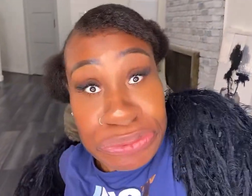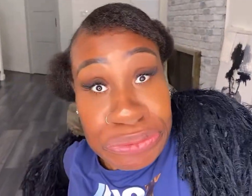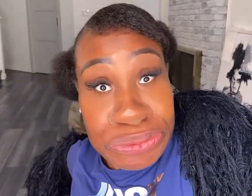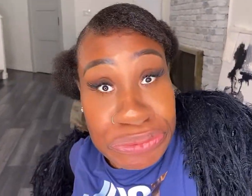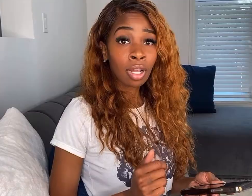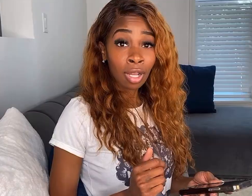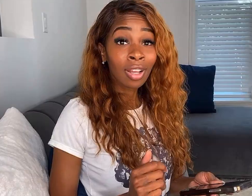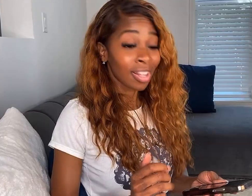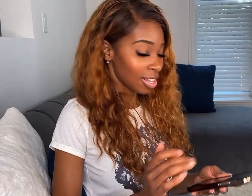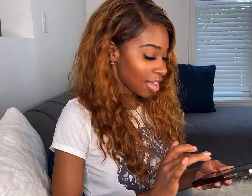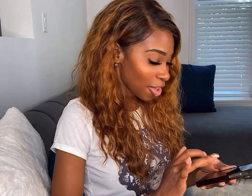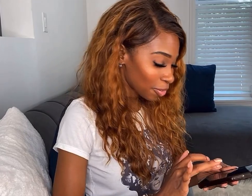Good, good, good.